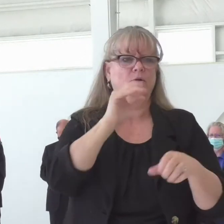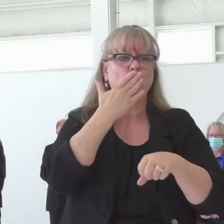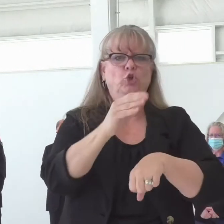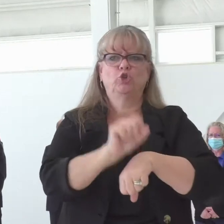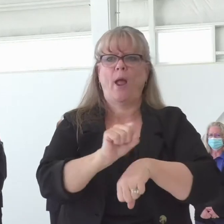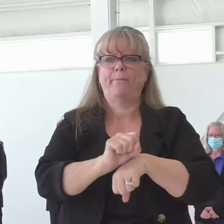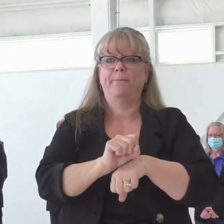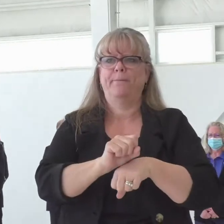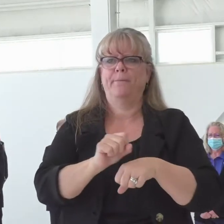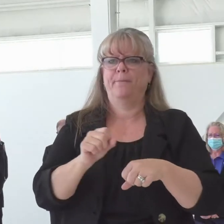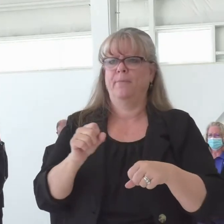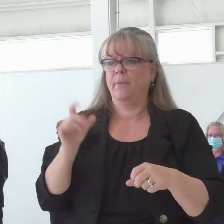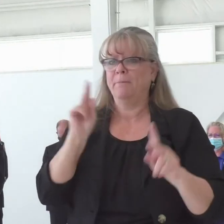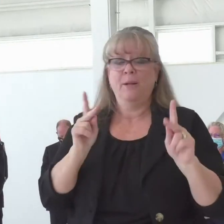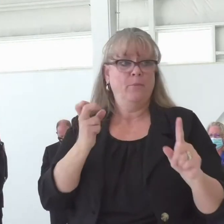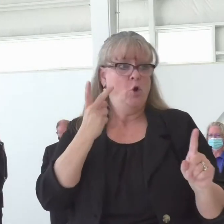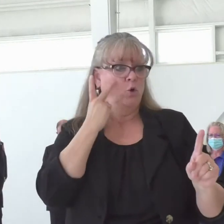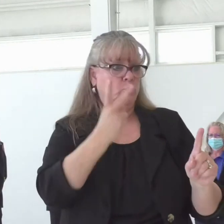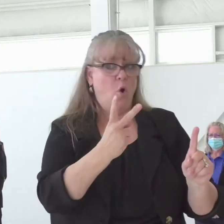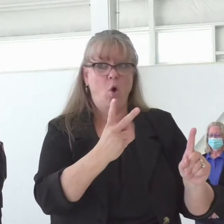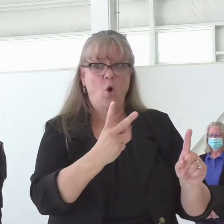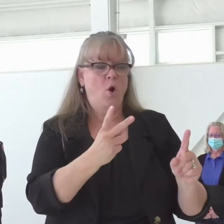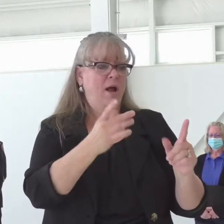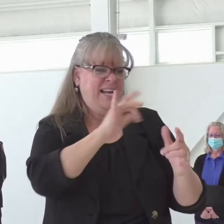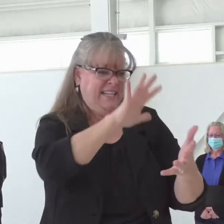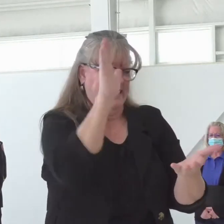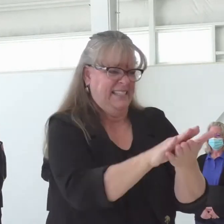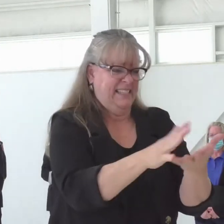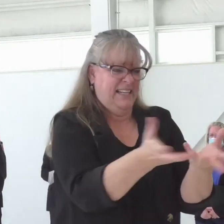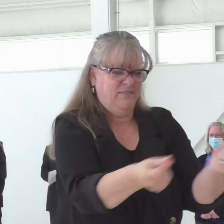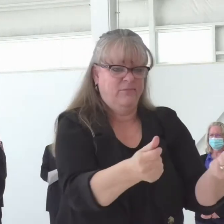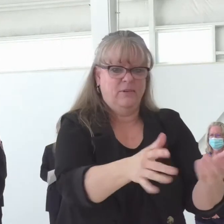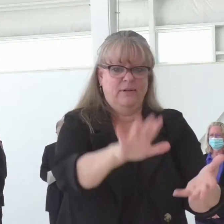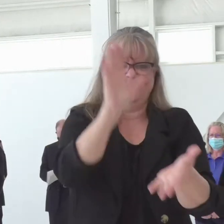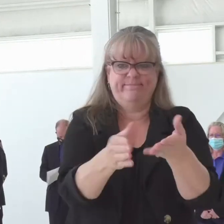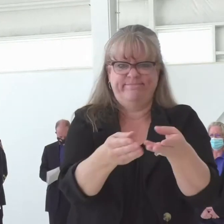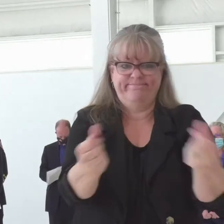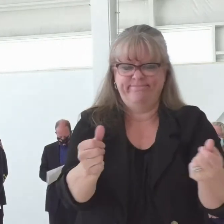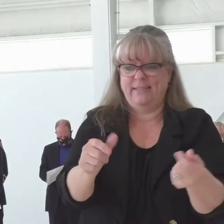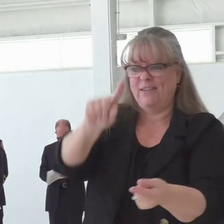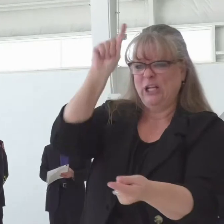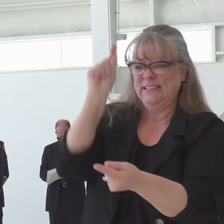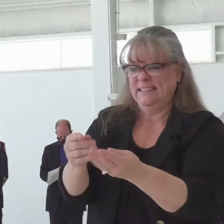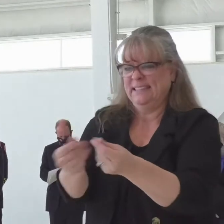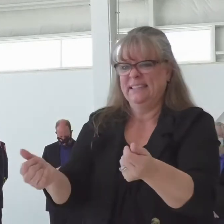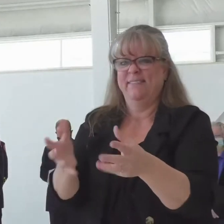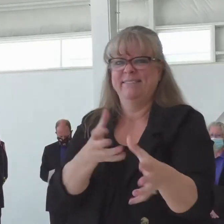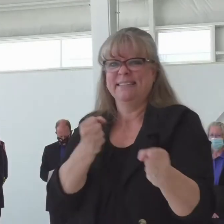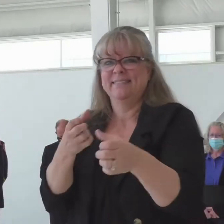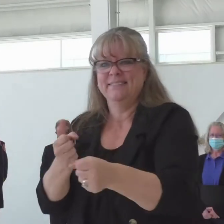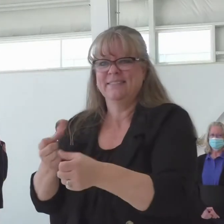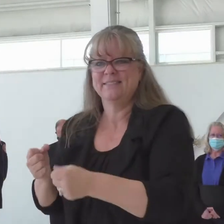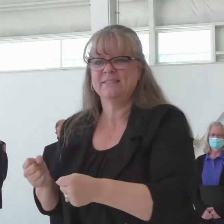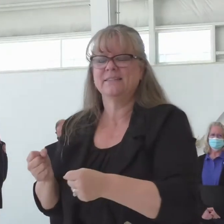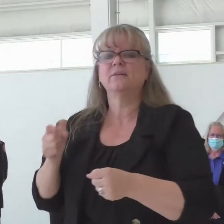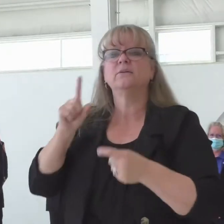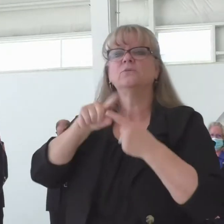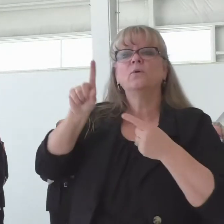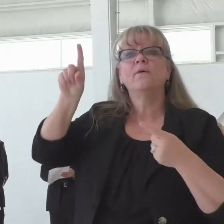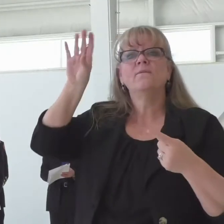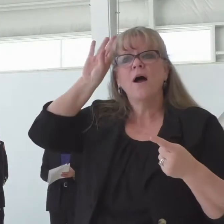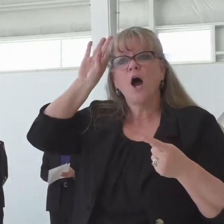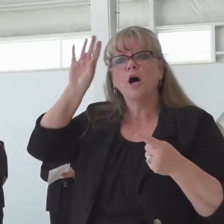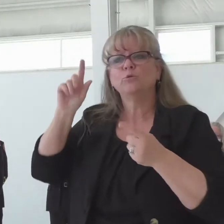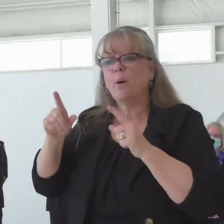fires small the lion's share of those and then the sheriff's coming in to help support those and then us coming in to help support the locals and the sheriffs we